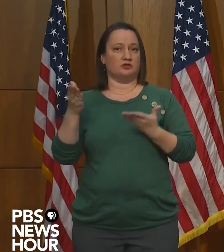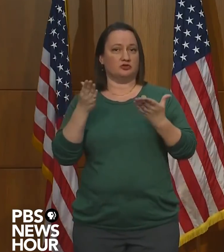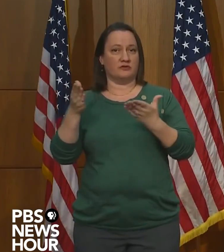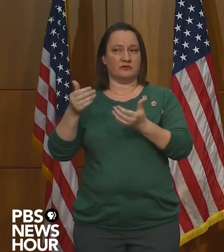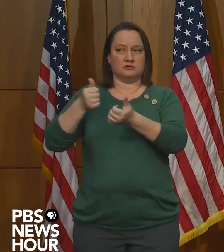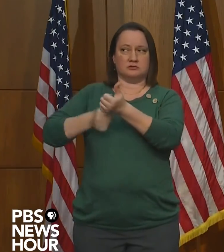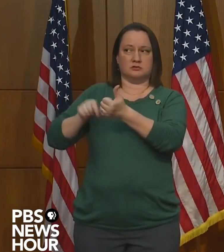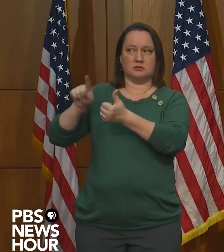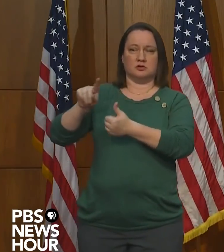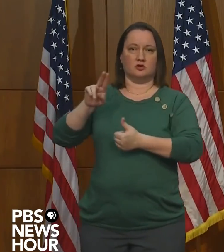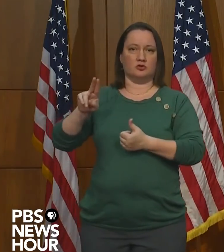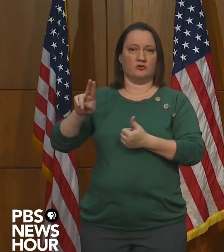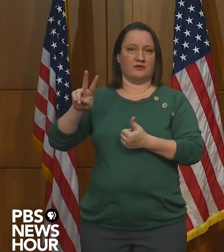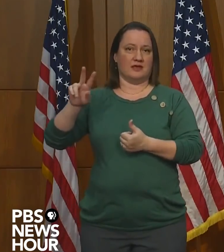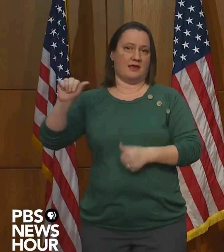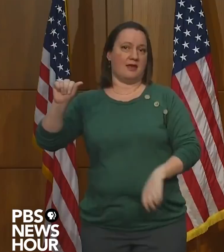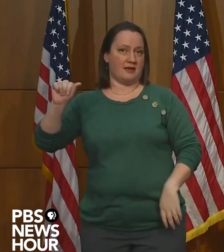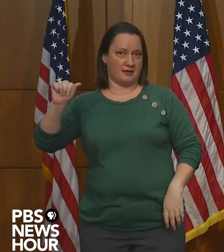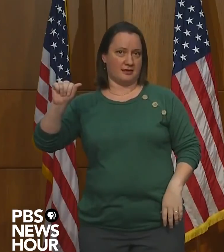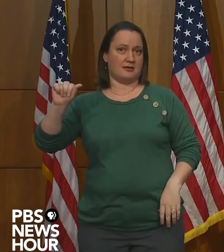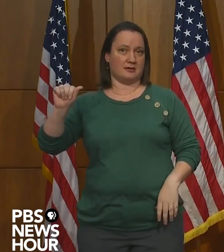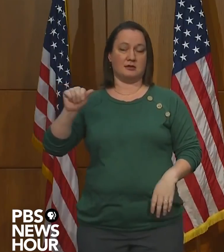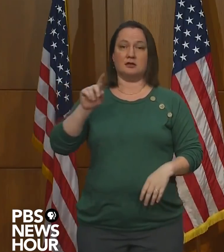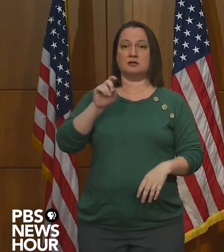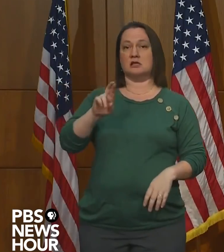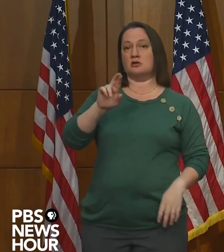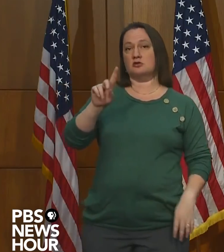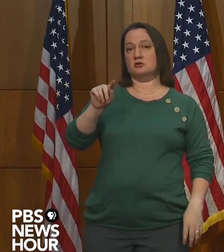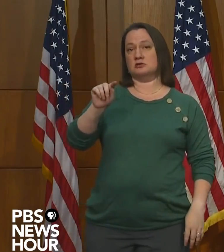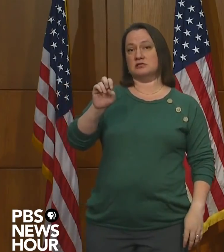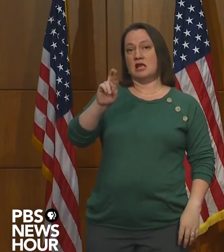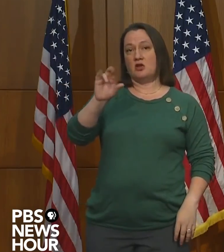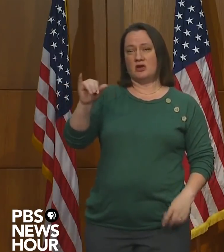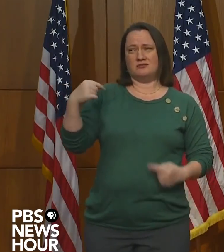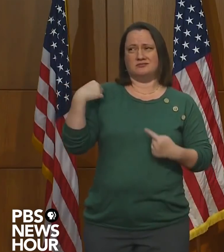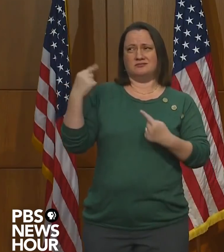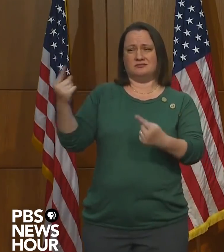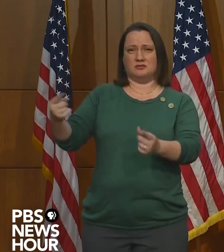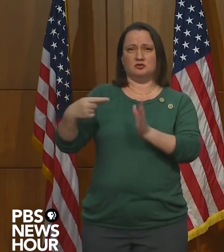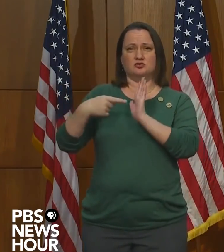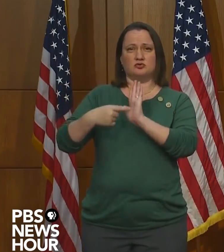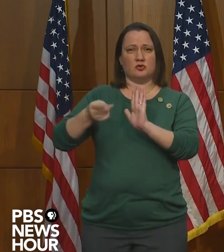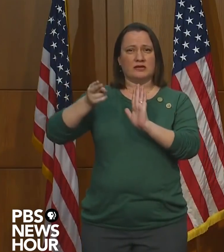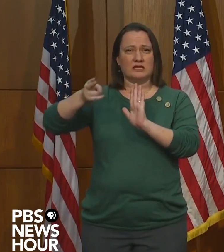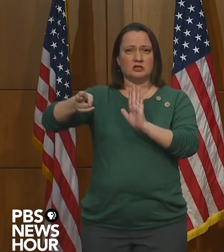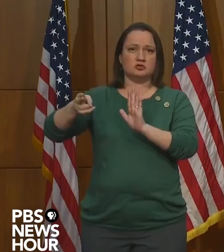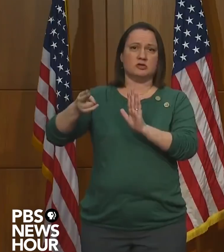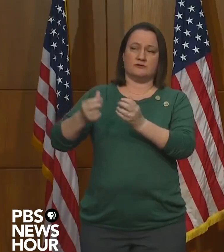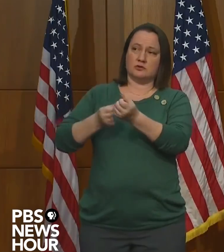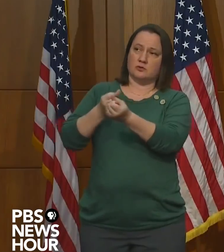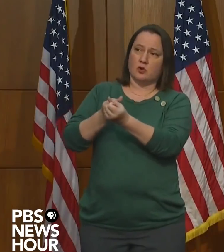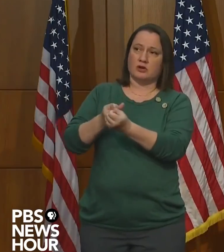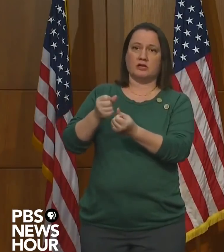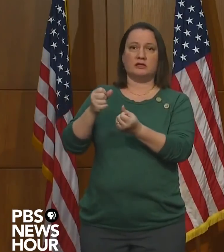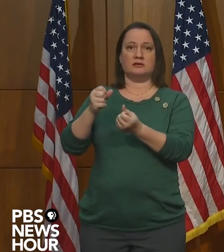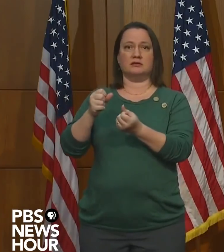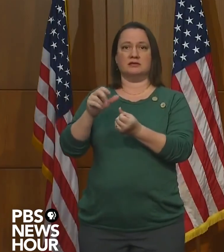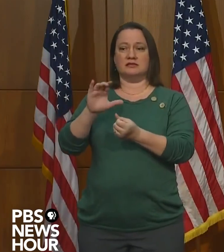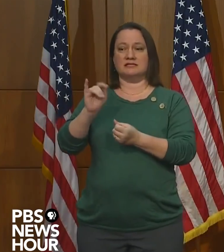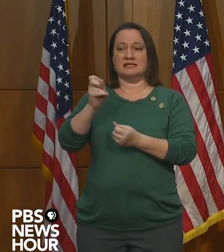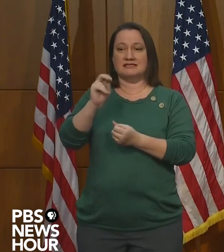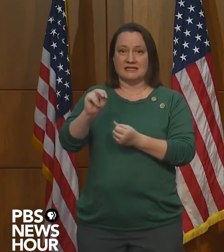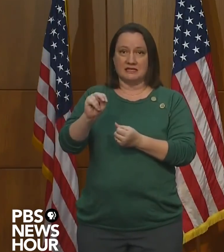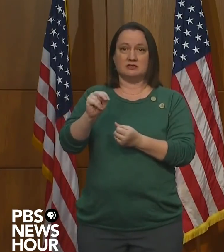of Virginia. Dr. Terry has a long history of supporting returning citizens as they transition from correctional